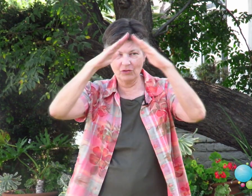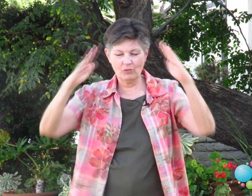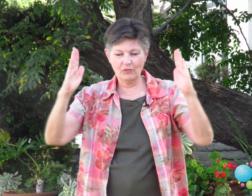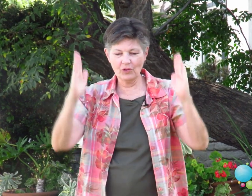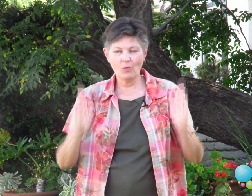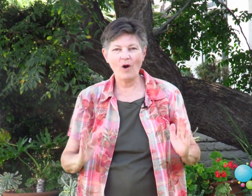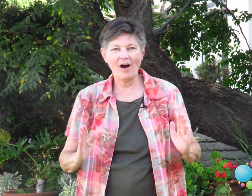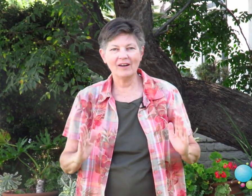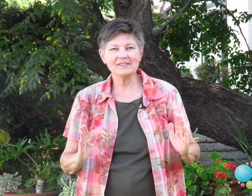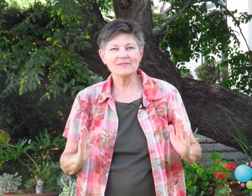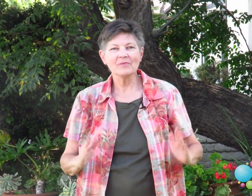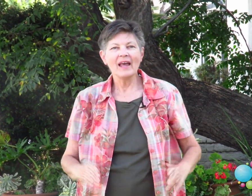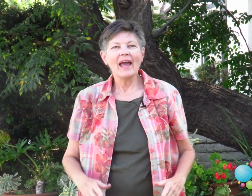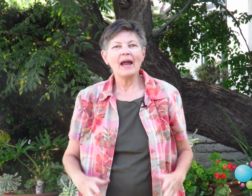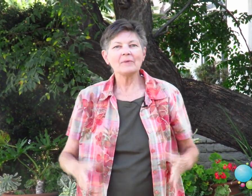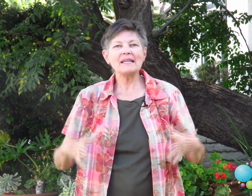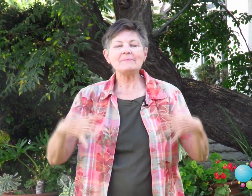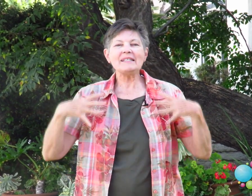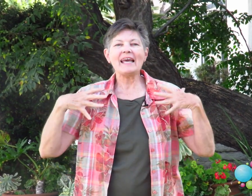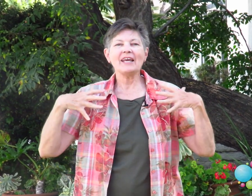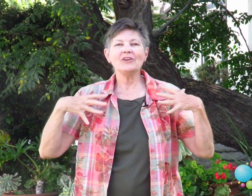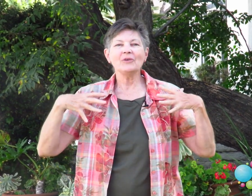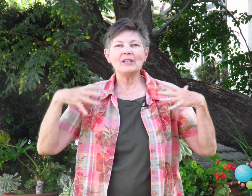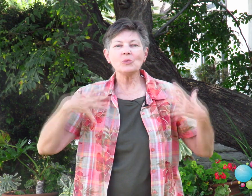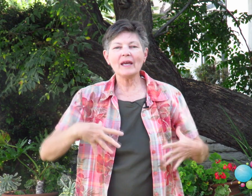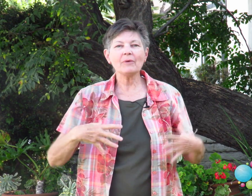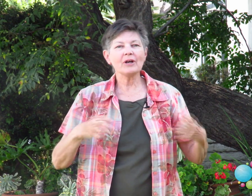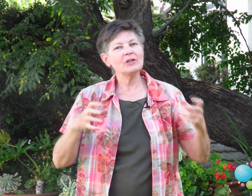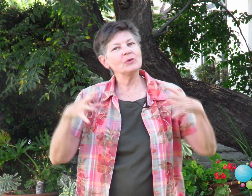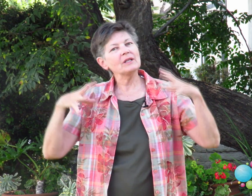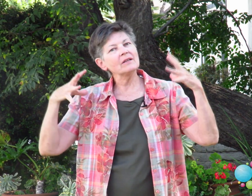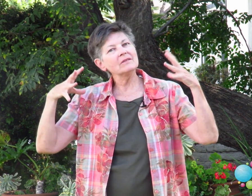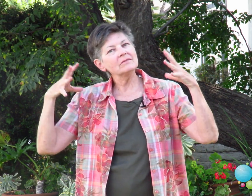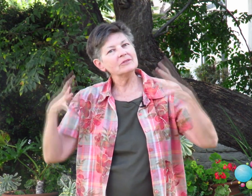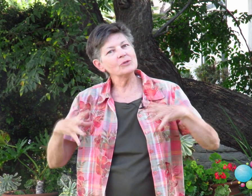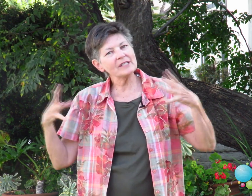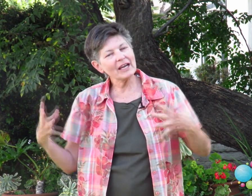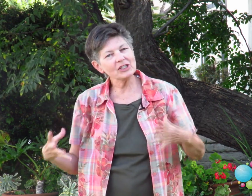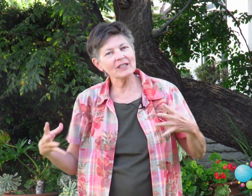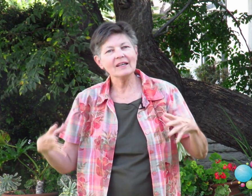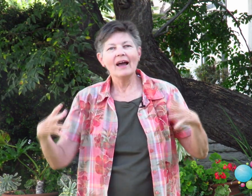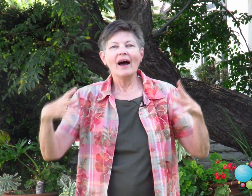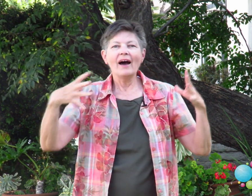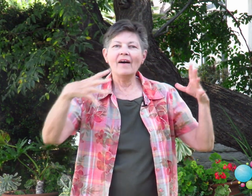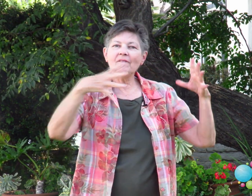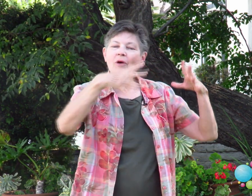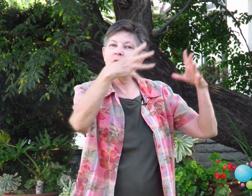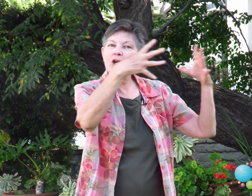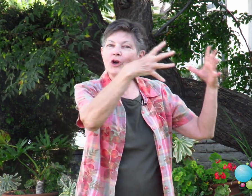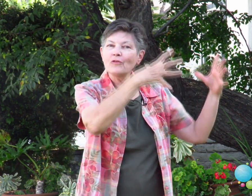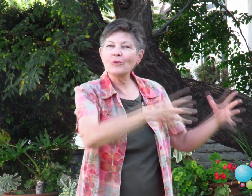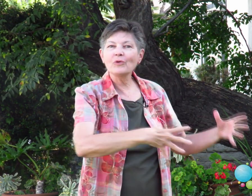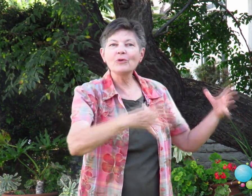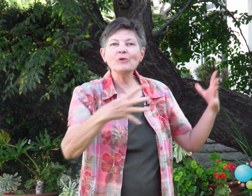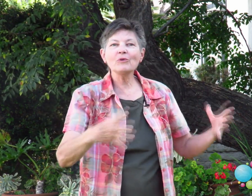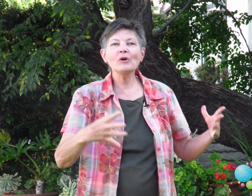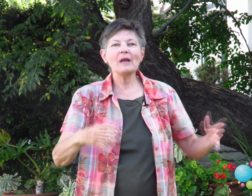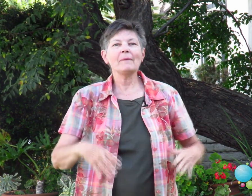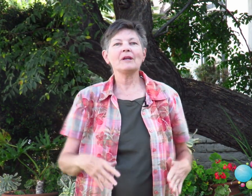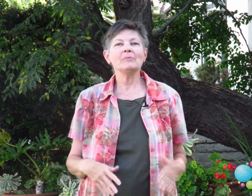like the roof and the walls. And I'm going to be taking you each week, we're going to do a little new section of, we're going to go from room to room, and I'm going